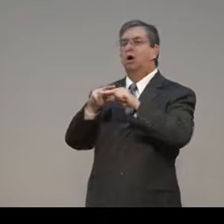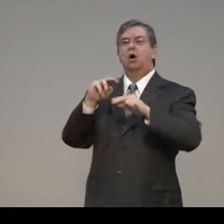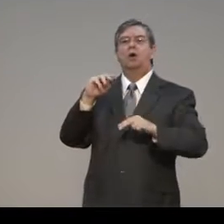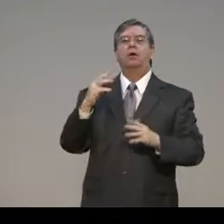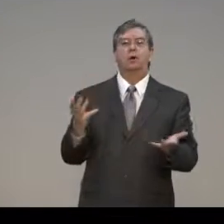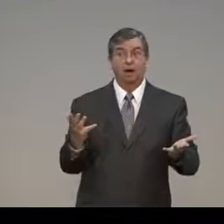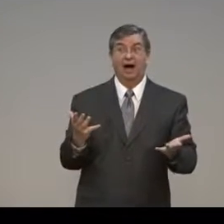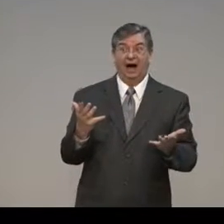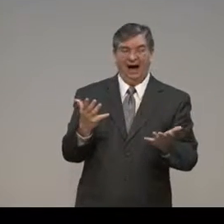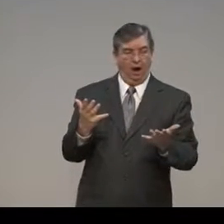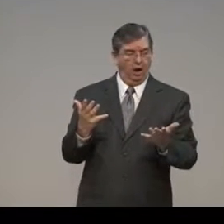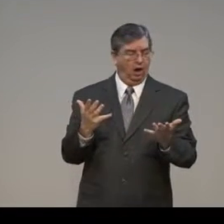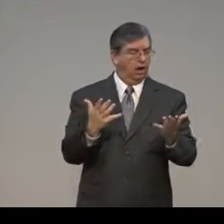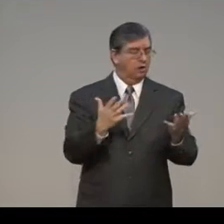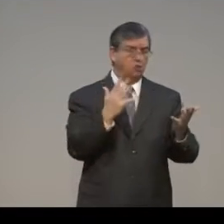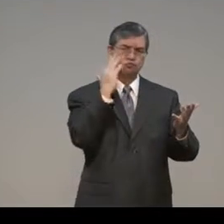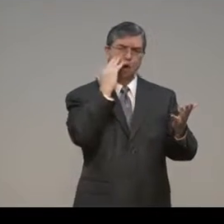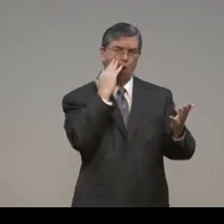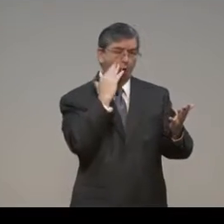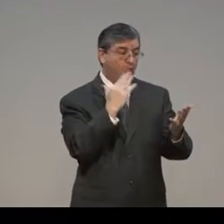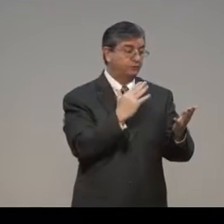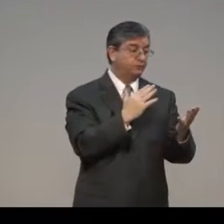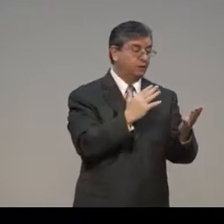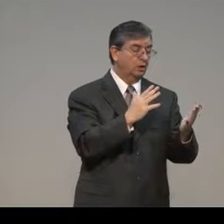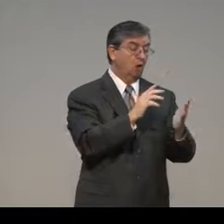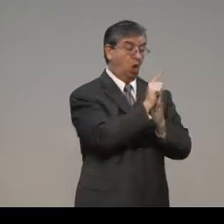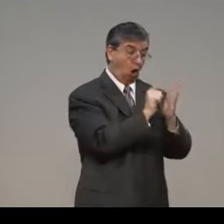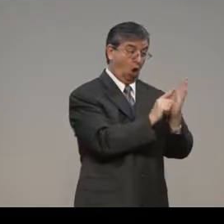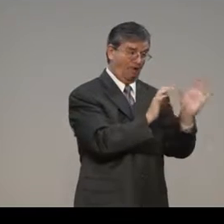sin